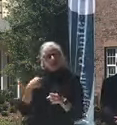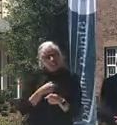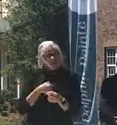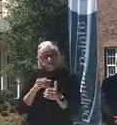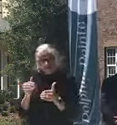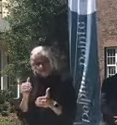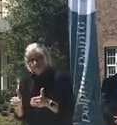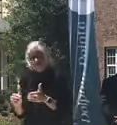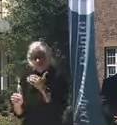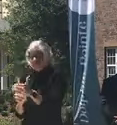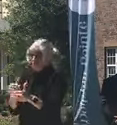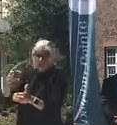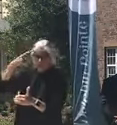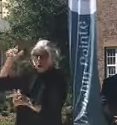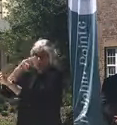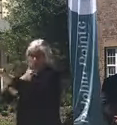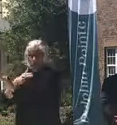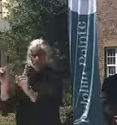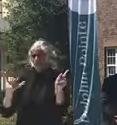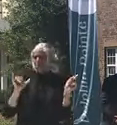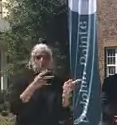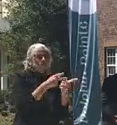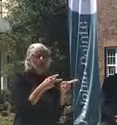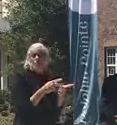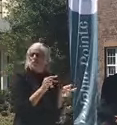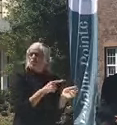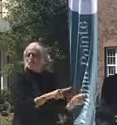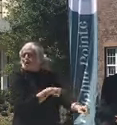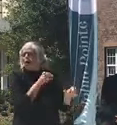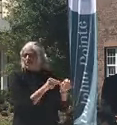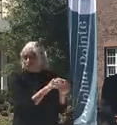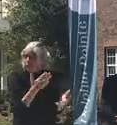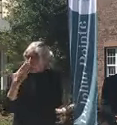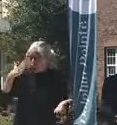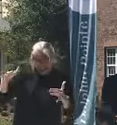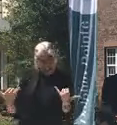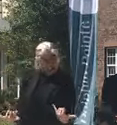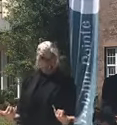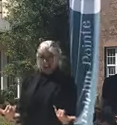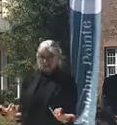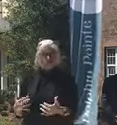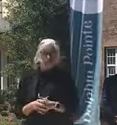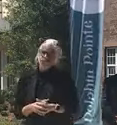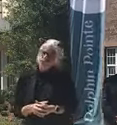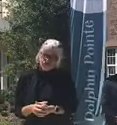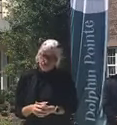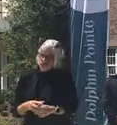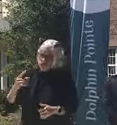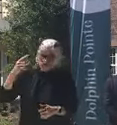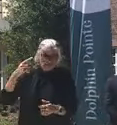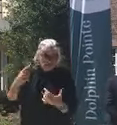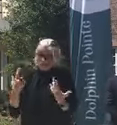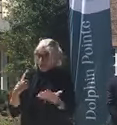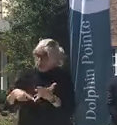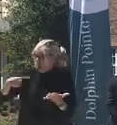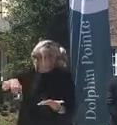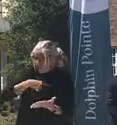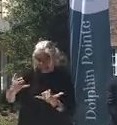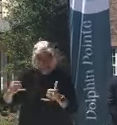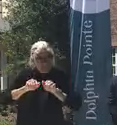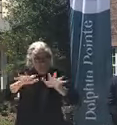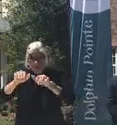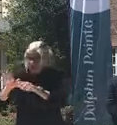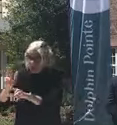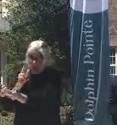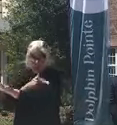think the hospitals, too, need to look at it. I mean, the good thing about where we are now is that for the most part of the pandemic, the hospitals